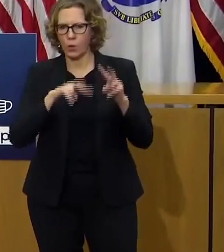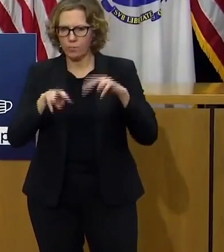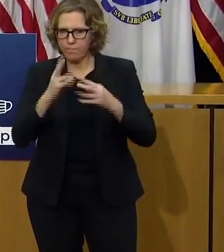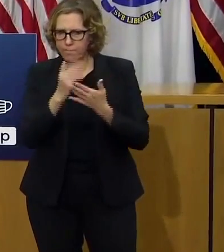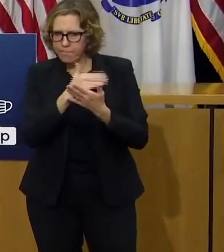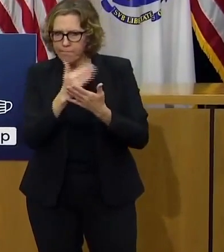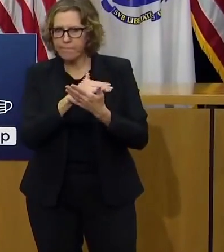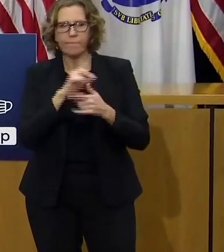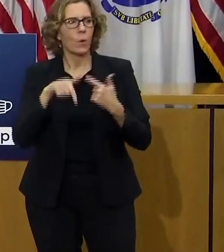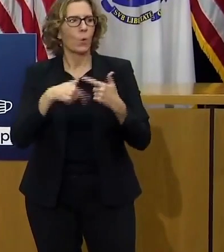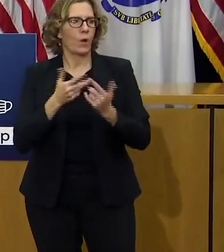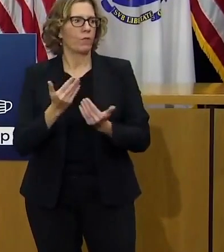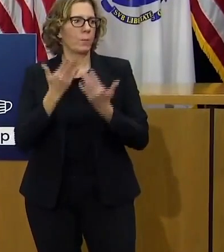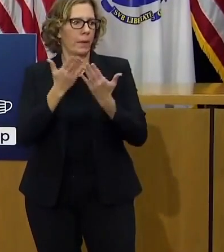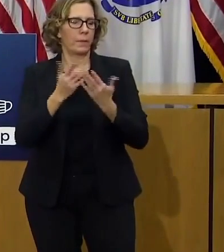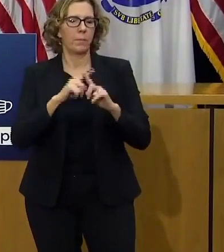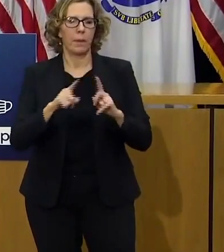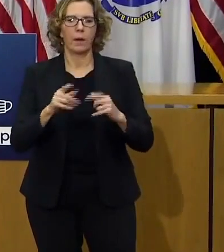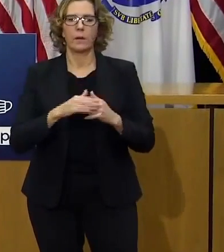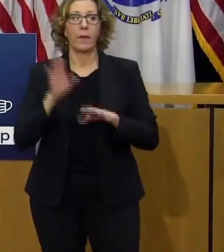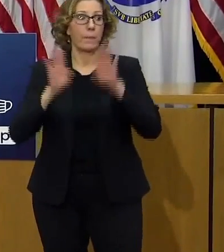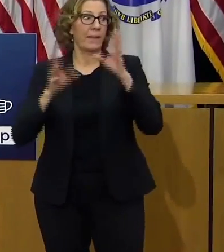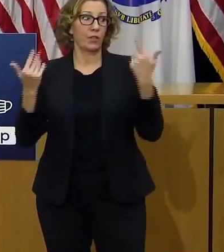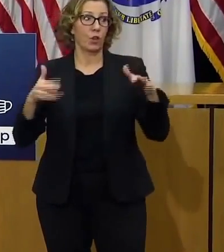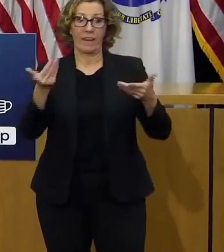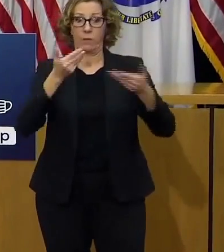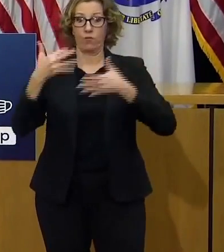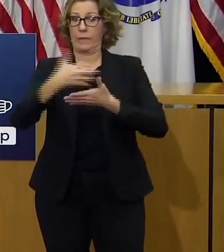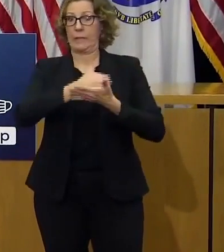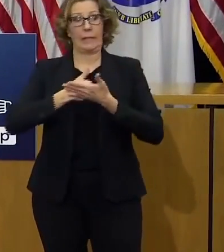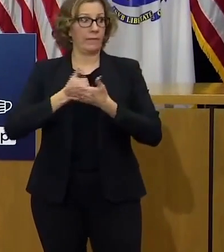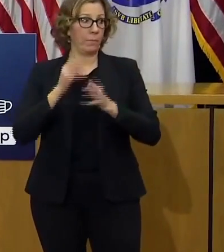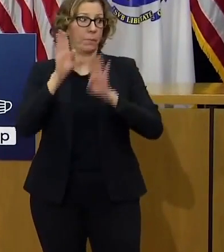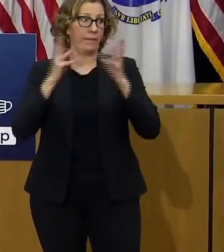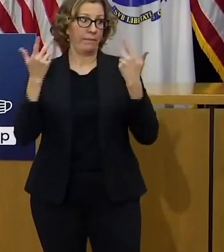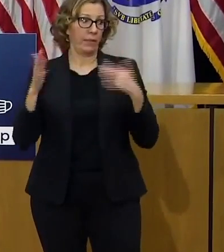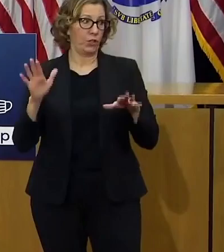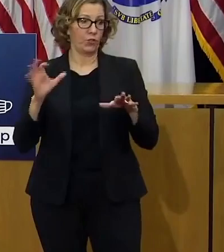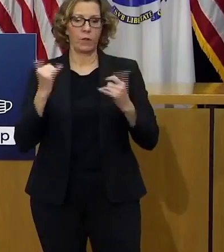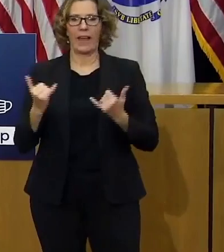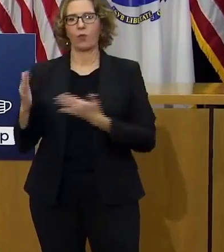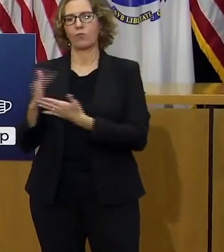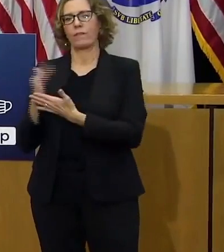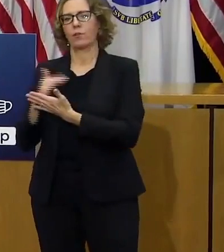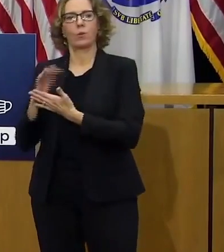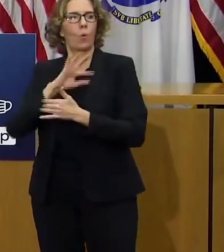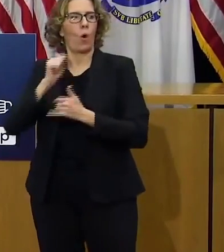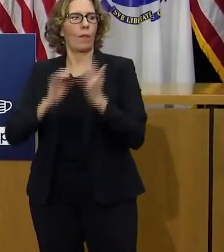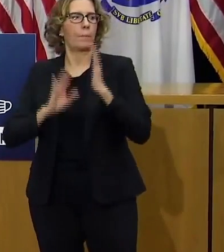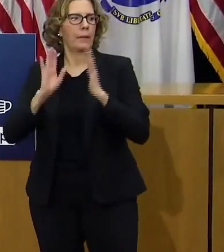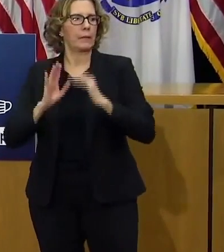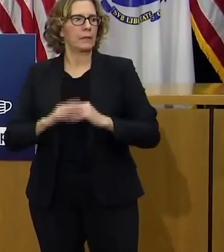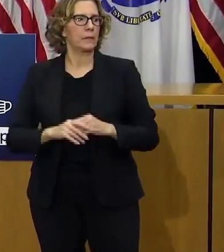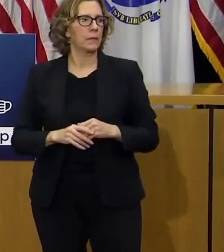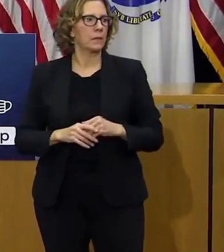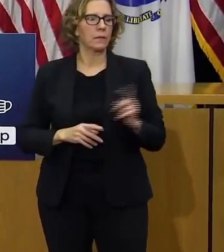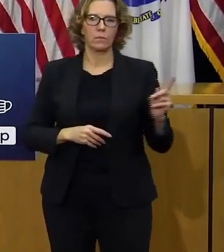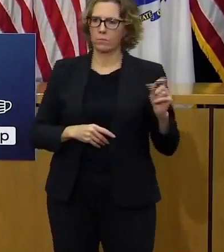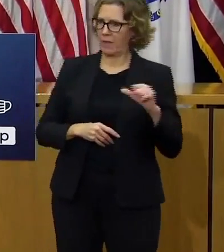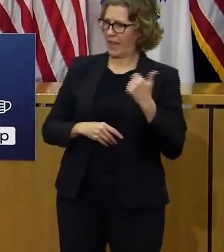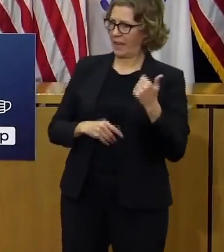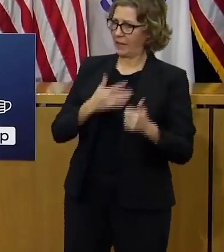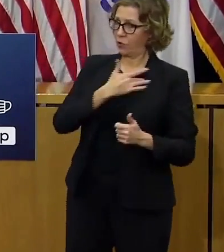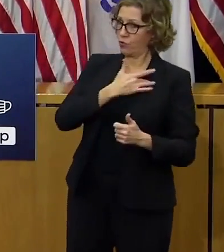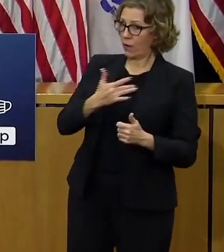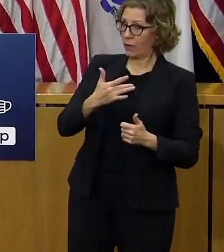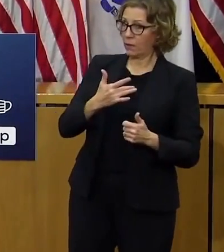recommendation will be made but it's uh the bids are in and uh they're under review is there any um i don't know if there's any trend